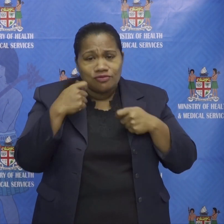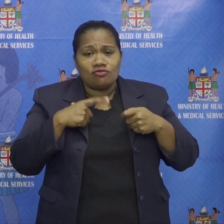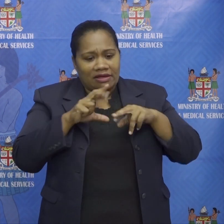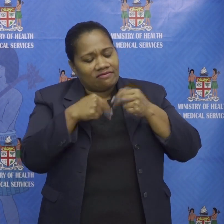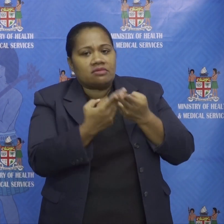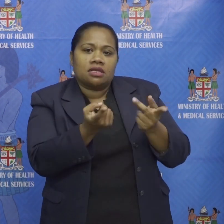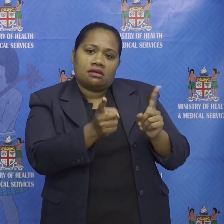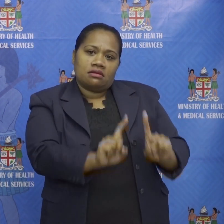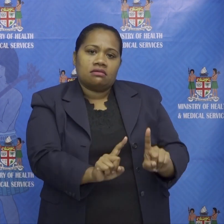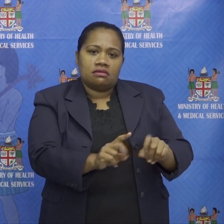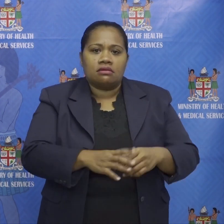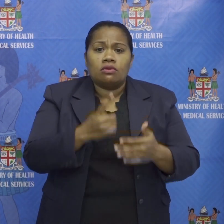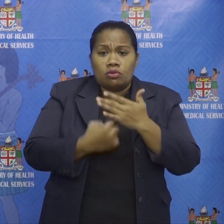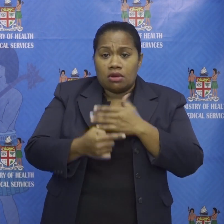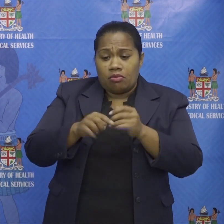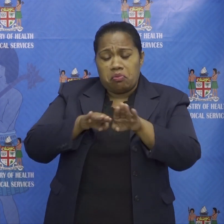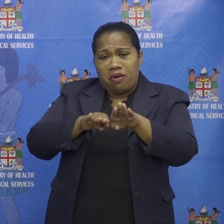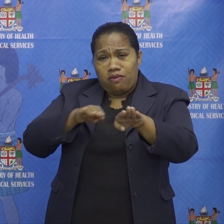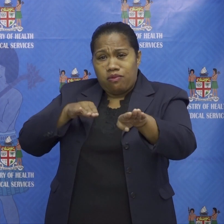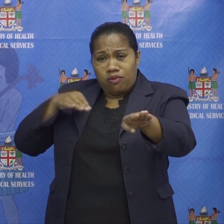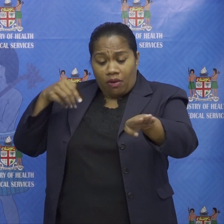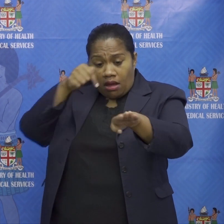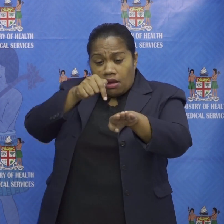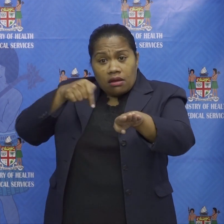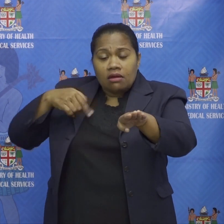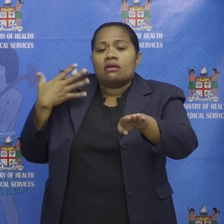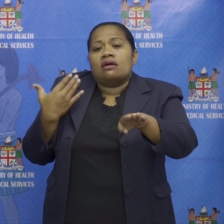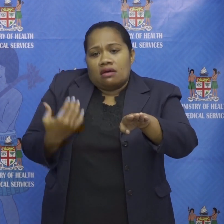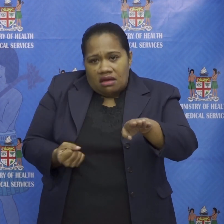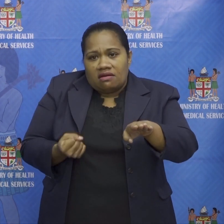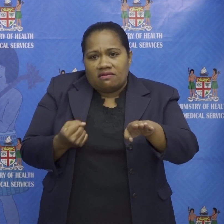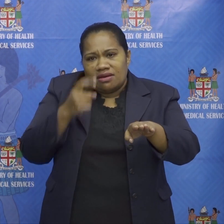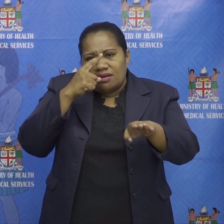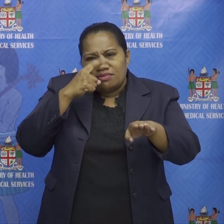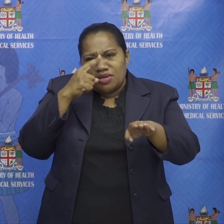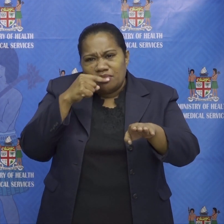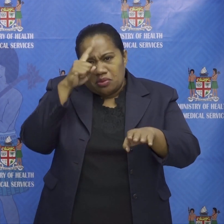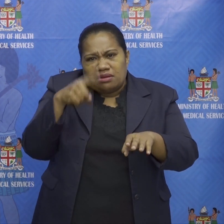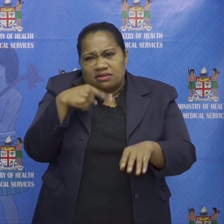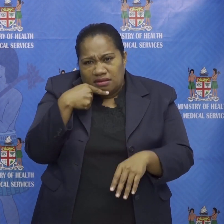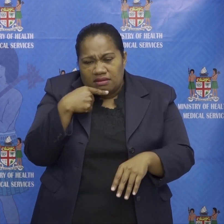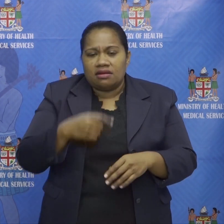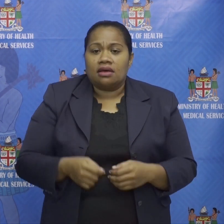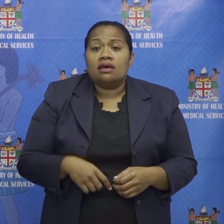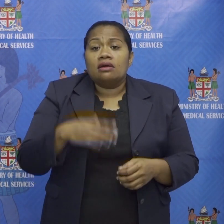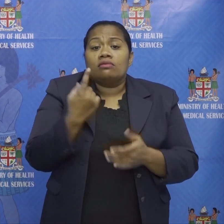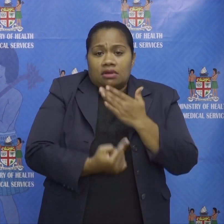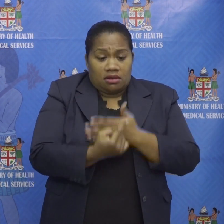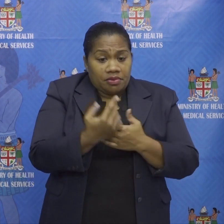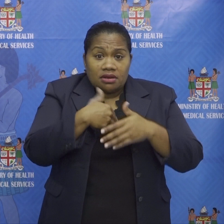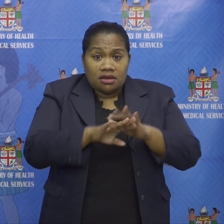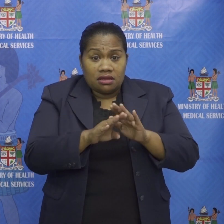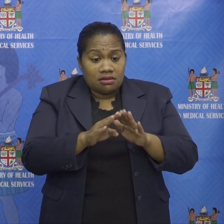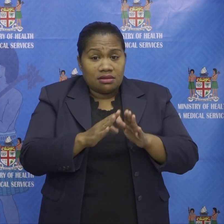carrying gasping patients mortuaries overflowing with the dead and patients sometimes too in a bed in